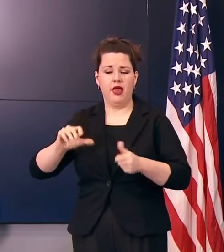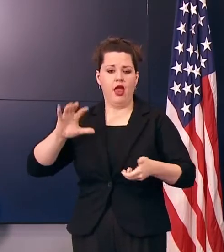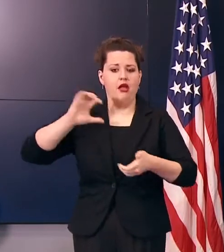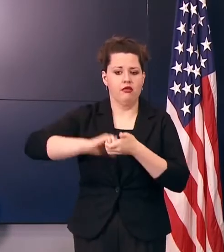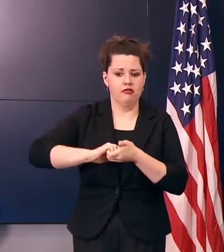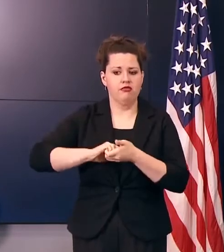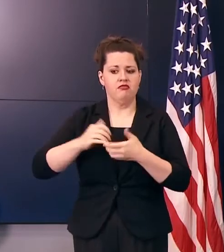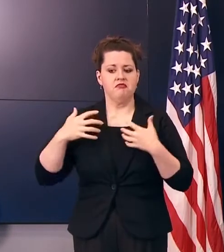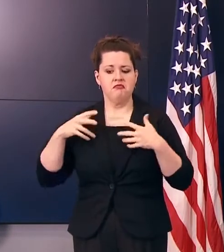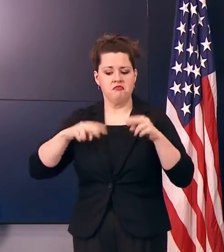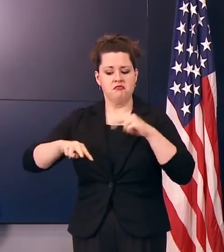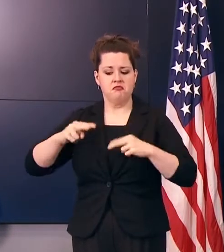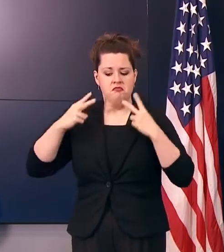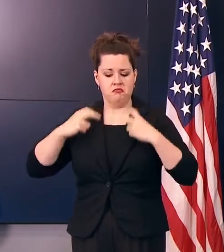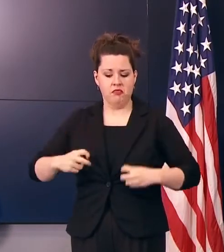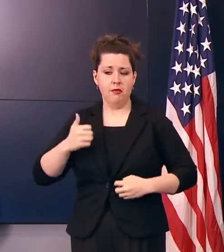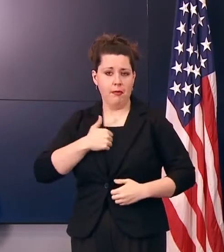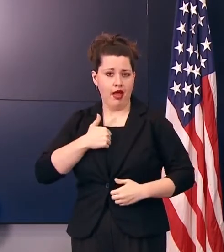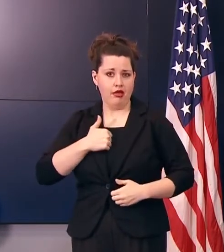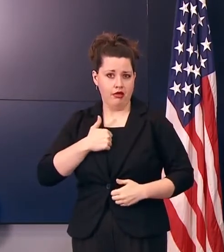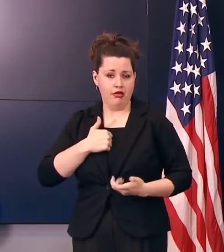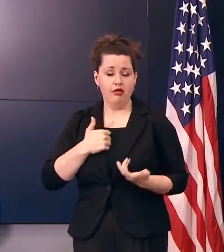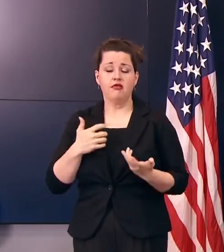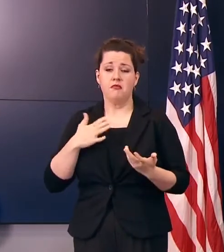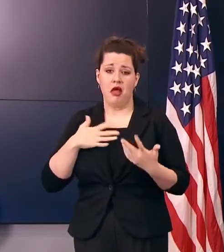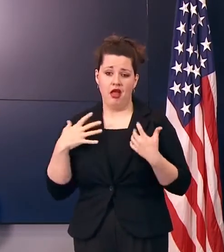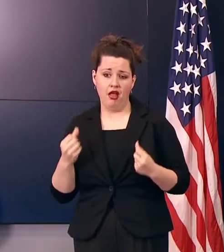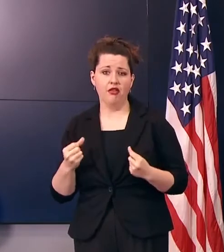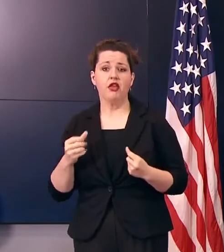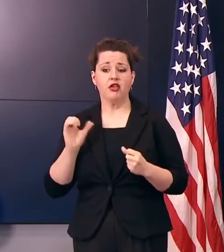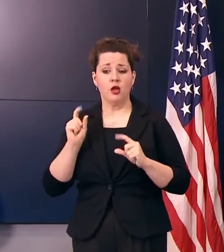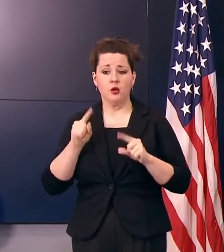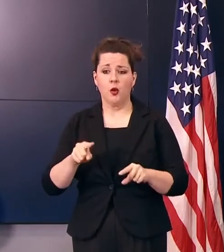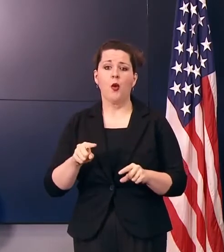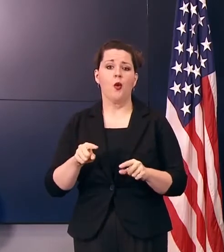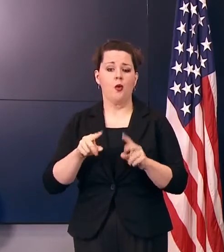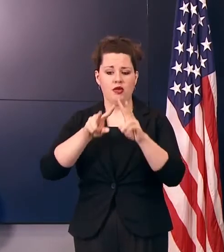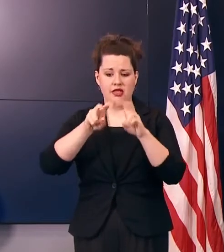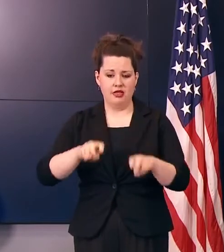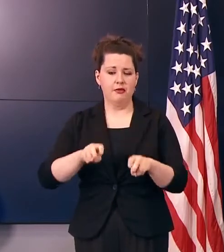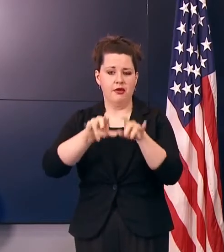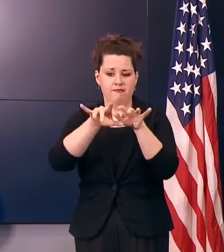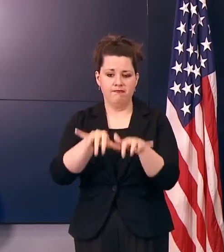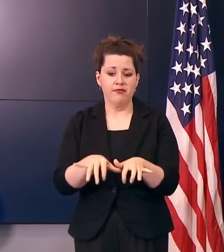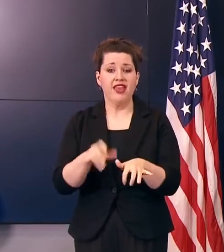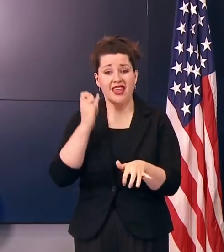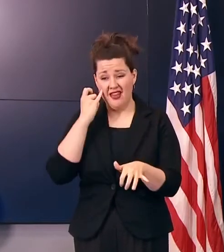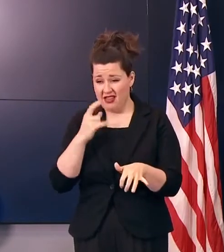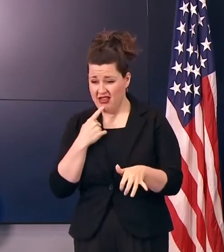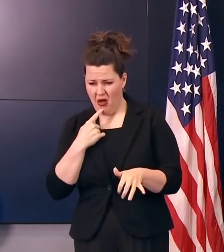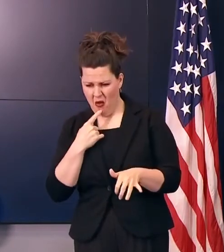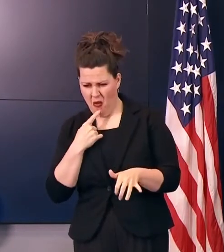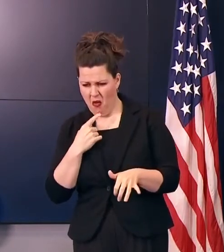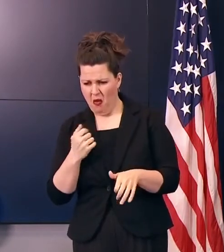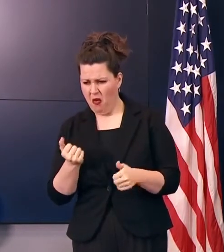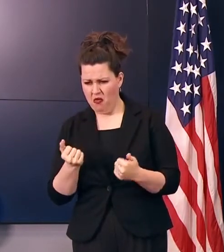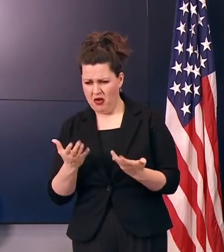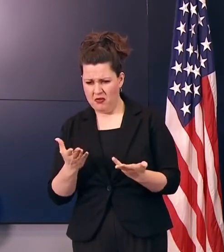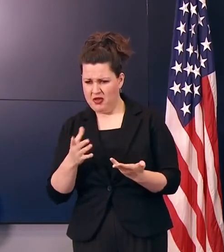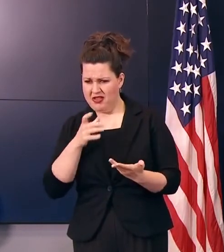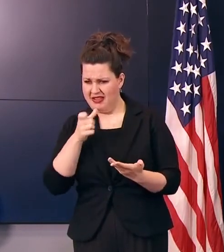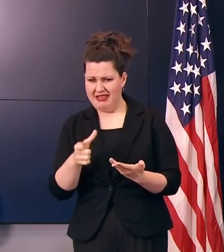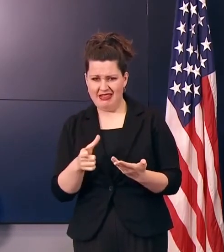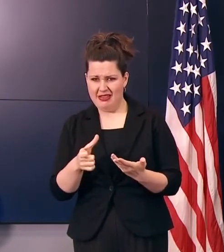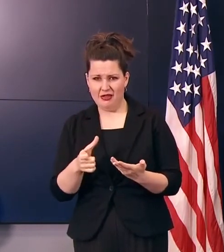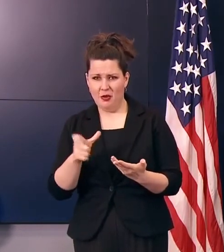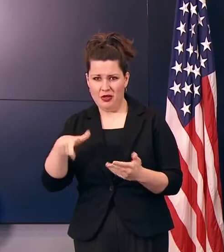their health. So they can go on right now. They take the test. It's not recommended that they, you know, go ahead and get a test. But if in a week they come